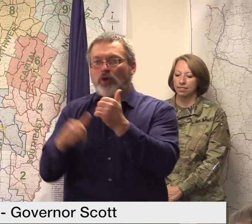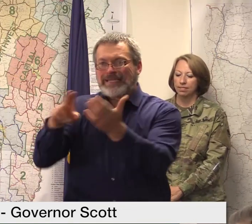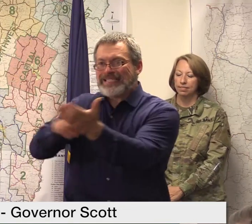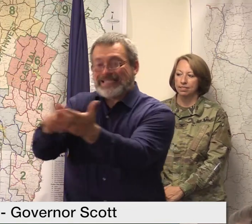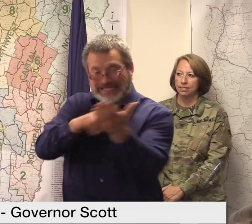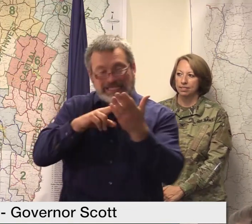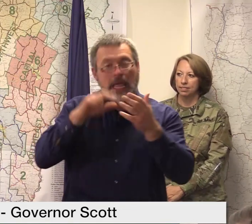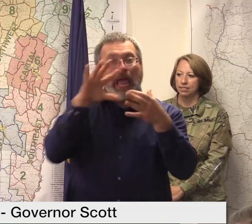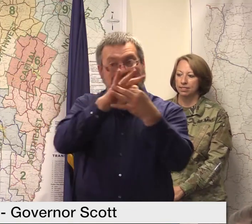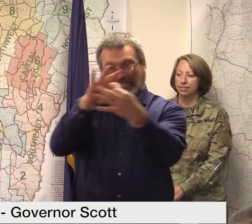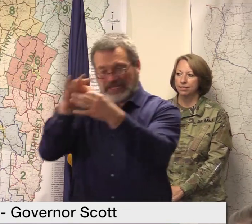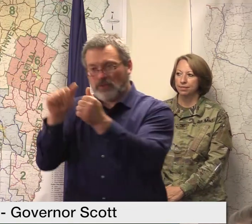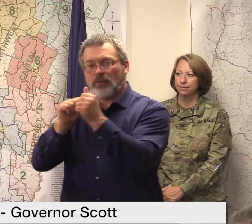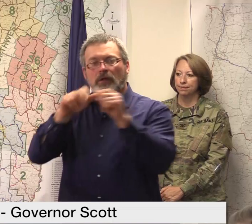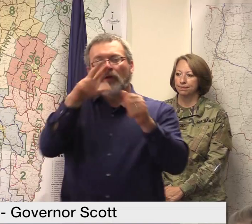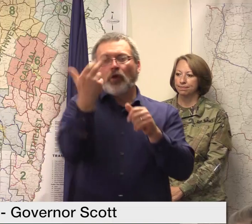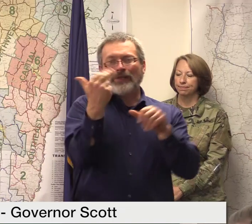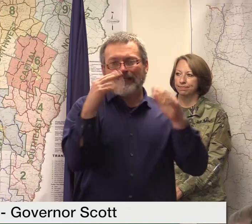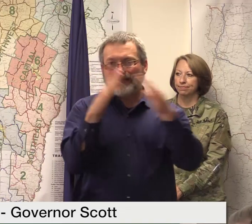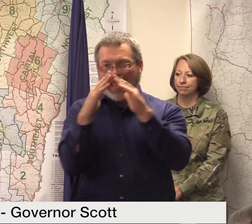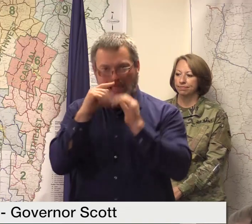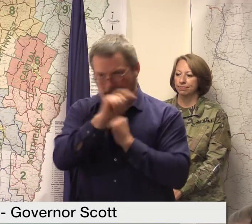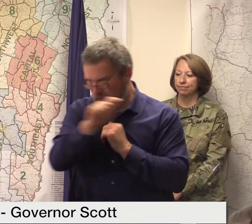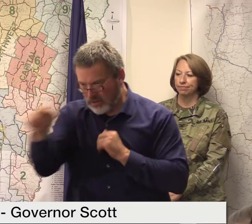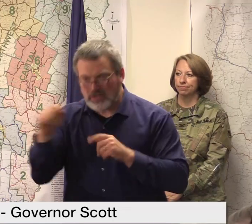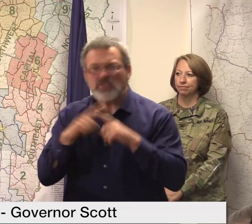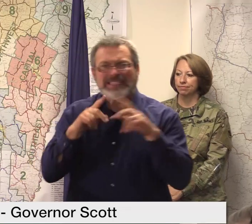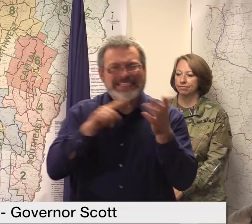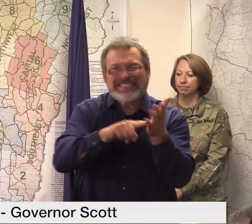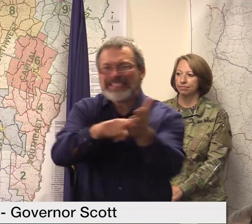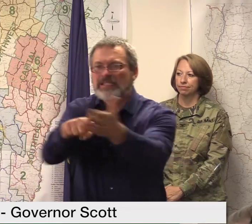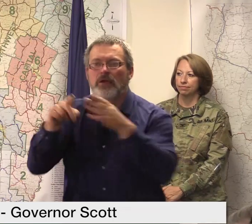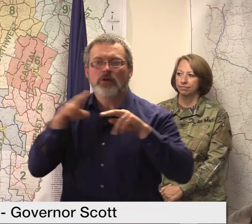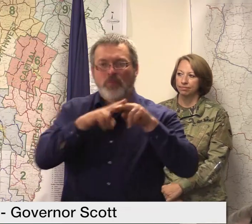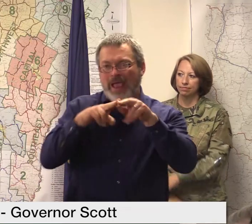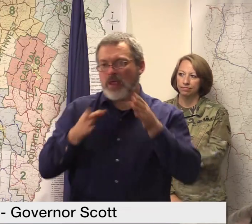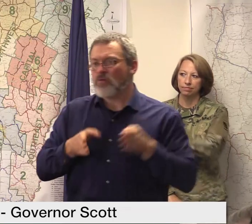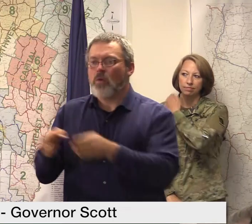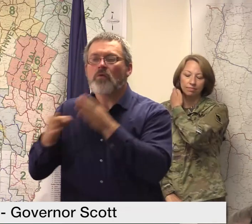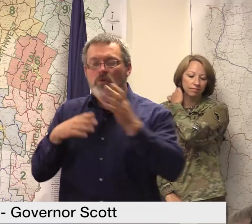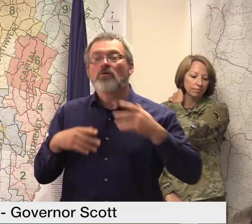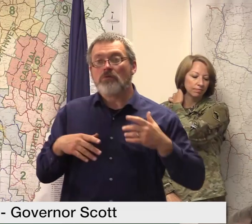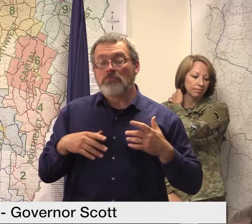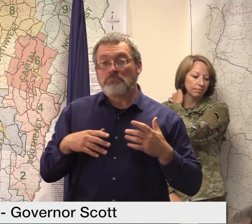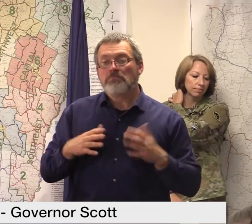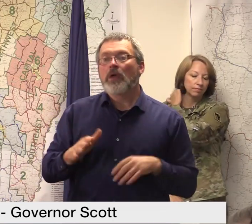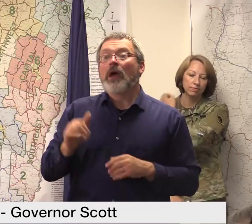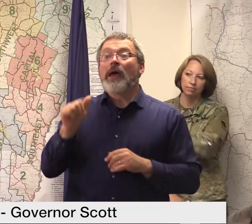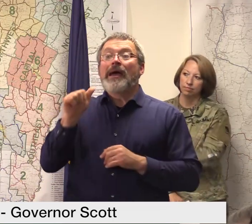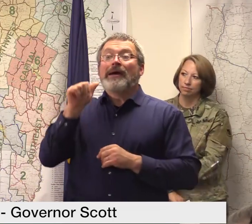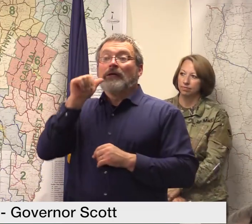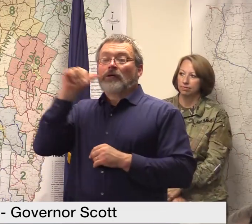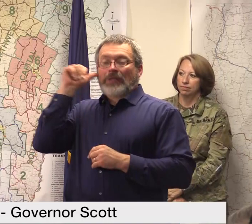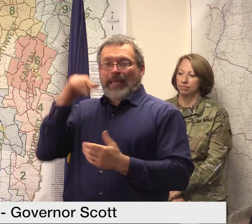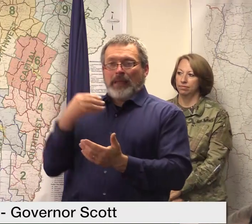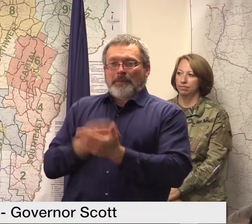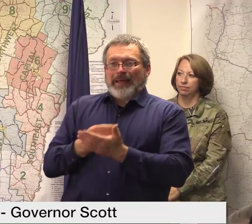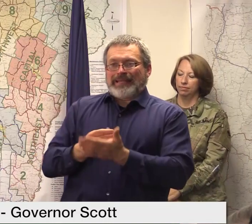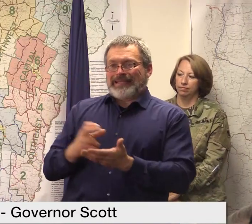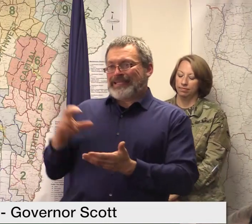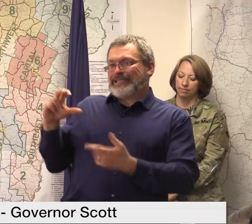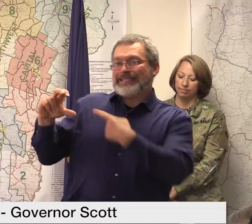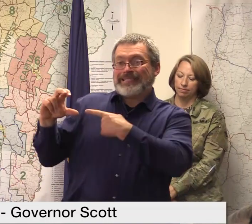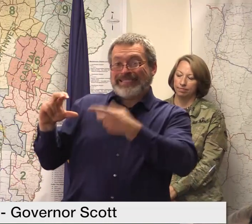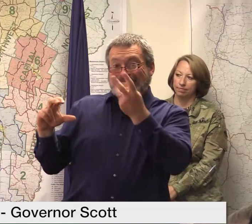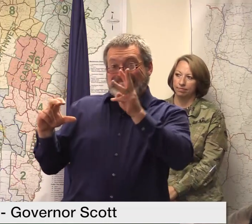just the other day we pushed out 6.9 million dollars in town highway grant funding that